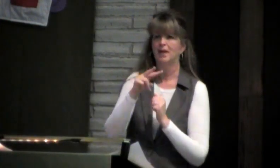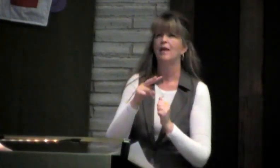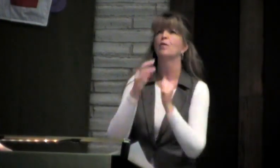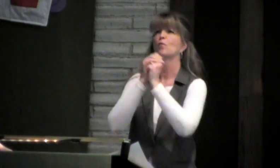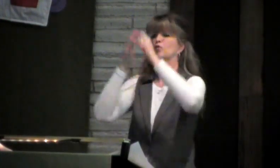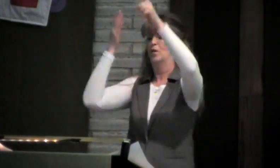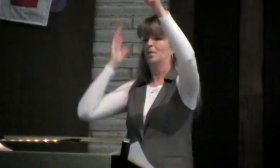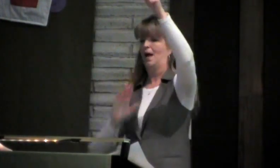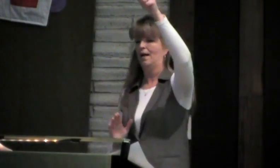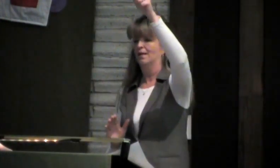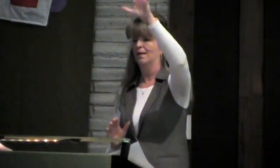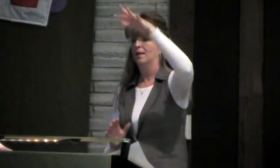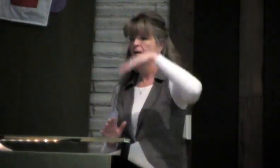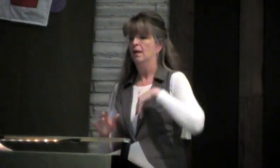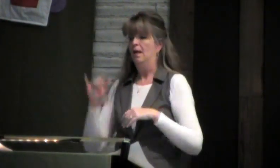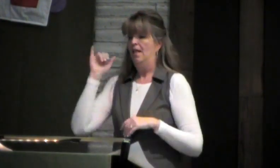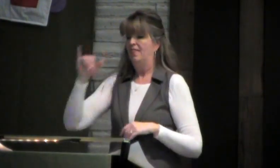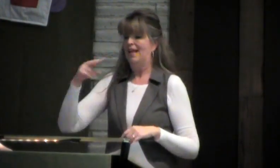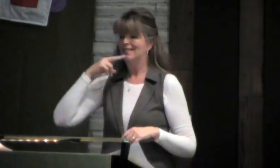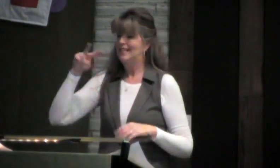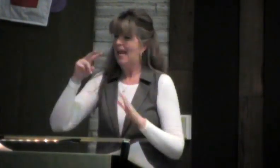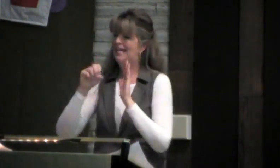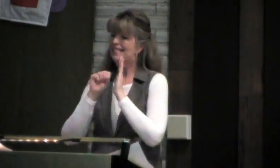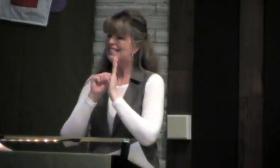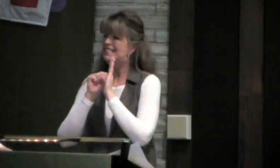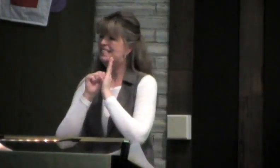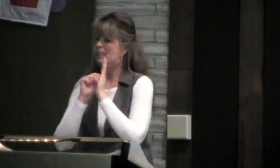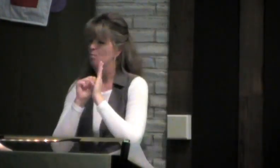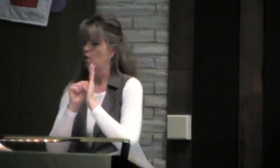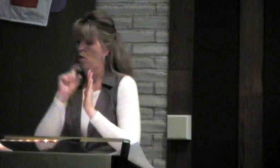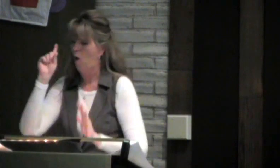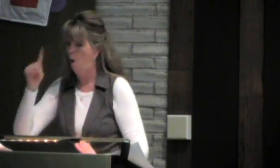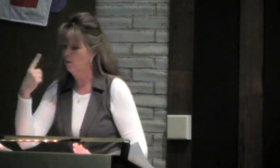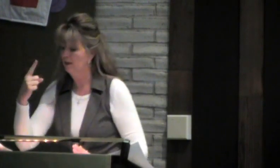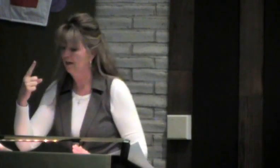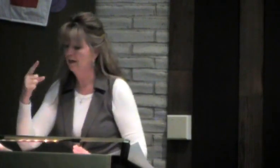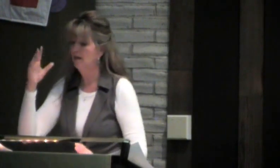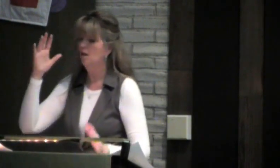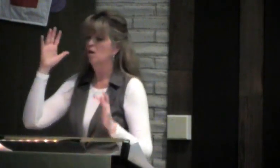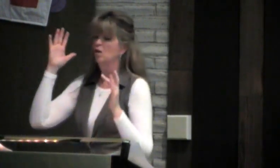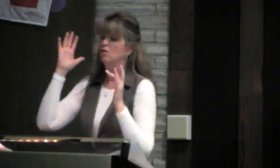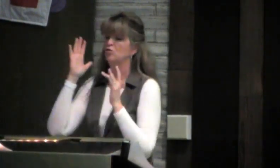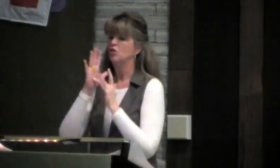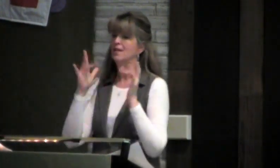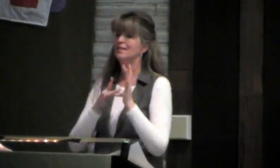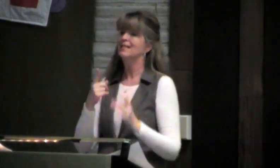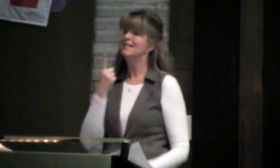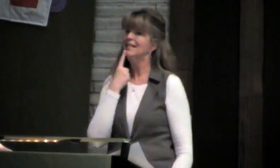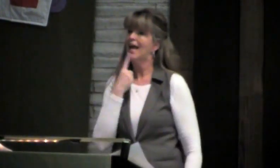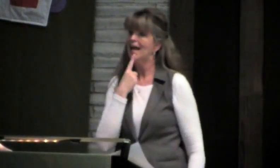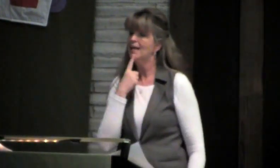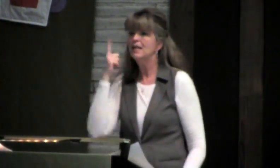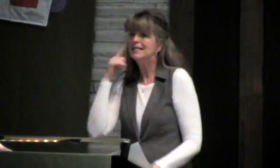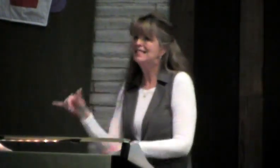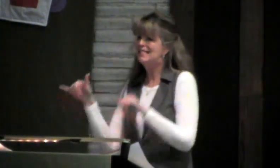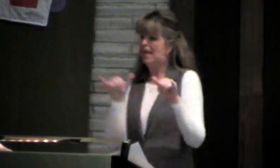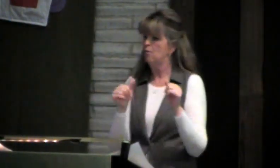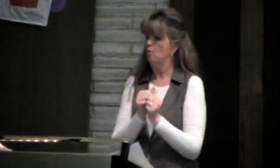You know, they were actually not worshipping the snake. They were worshipping God. The snake was just a symbol. And